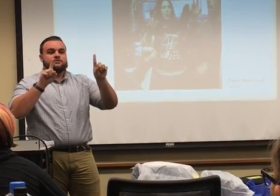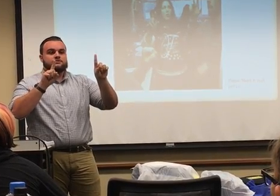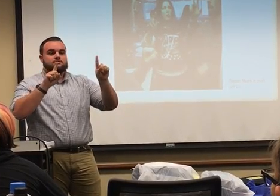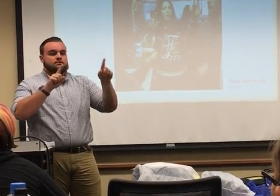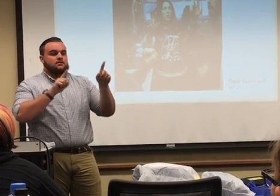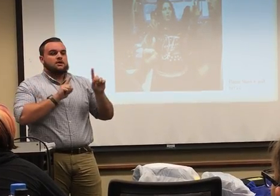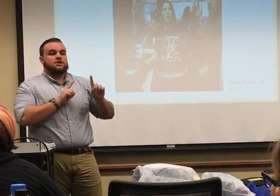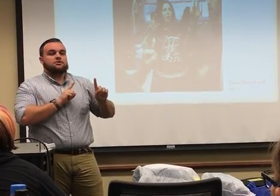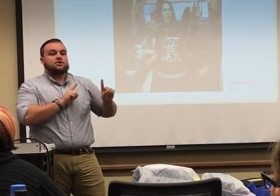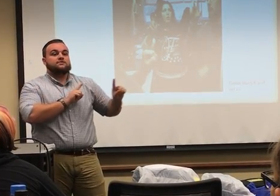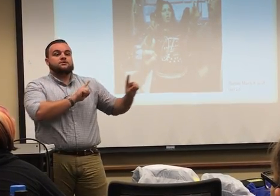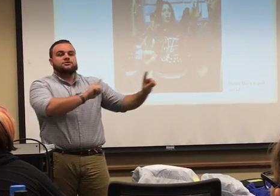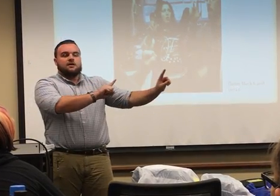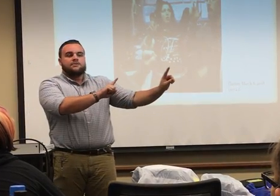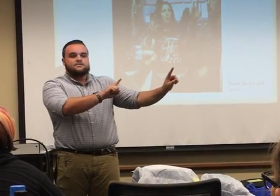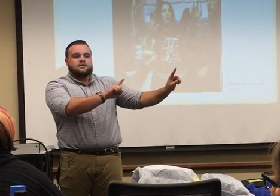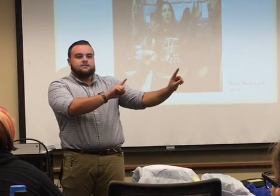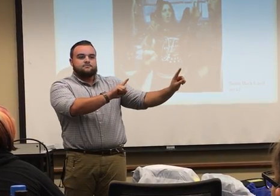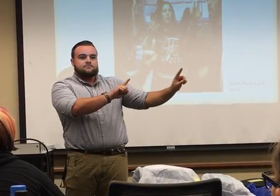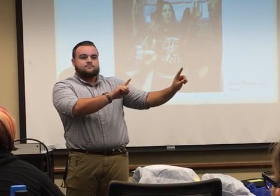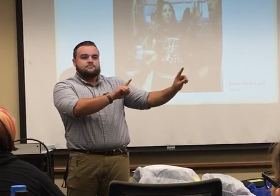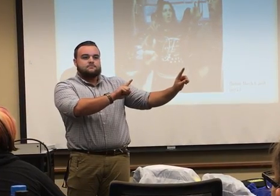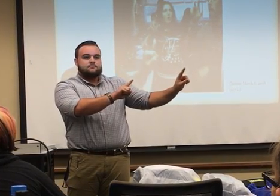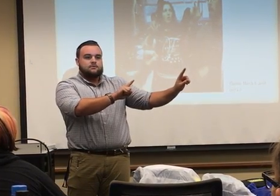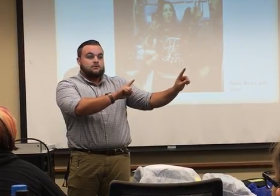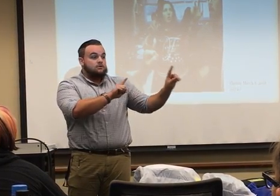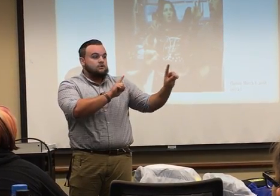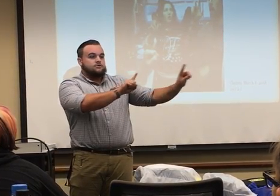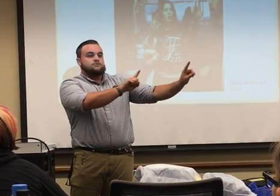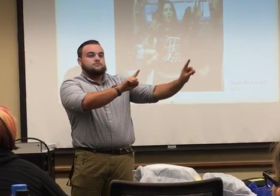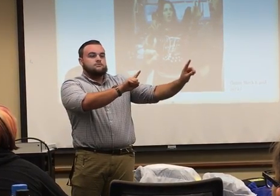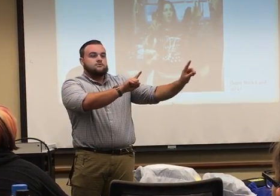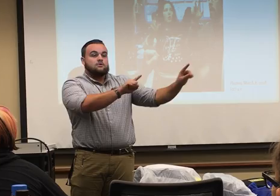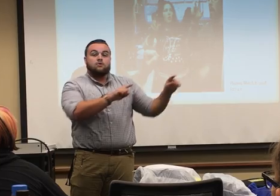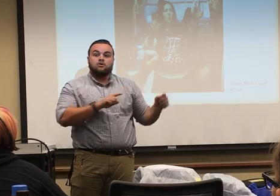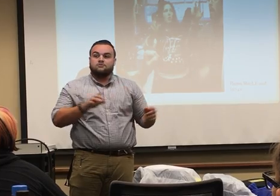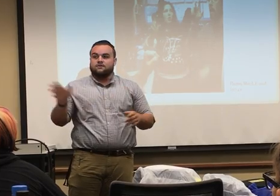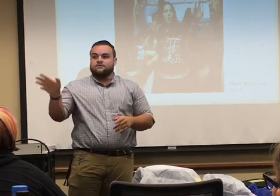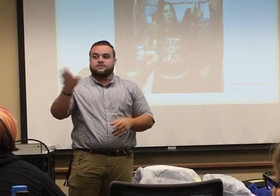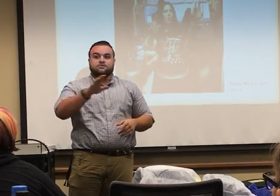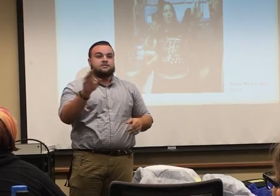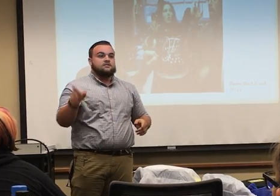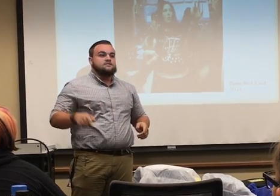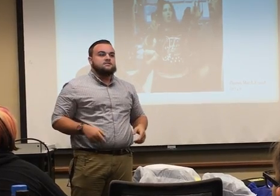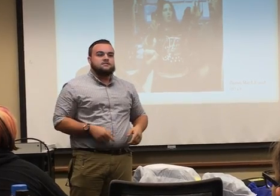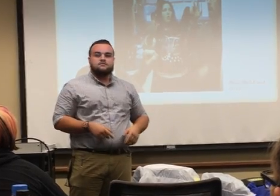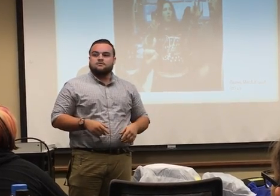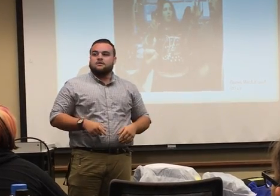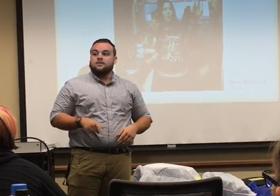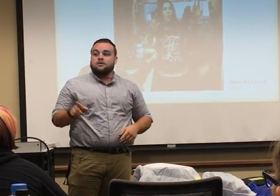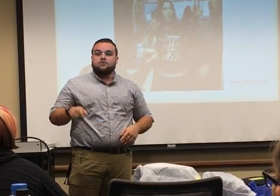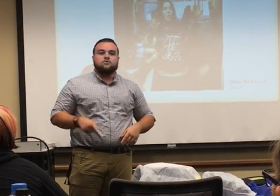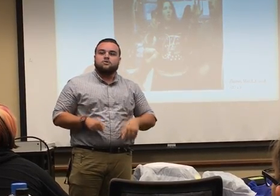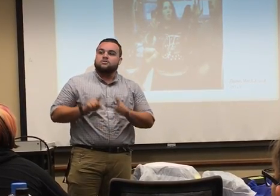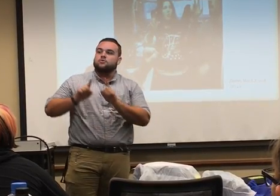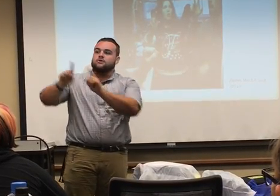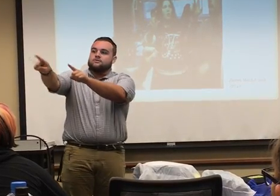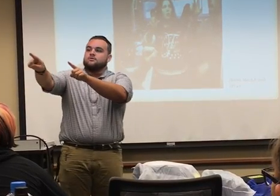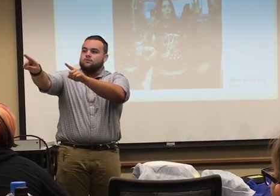ones, and you lead off to your dominant side. Go to. Or, if it's something that they can see, like go to the corner, you point to the